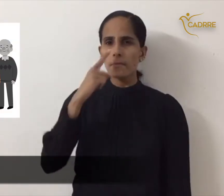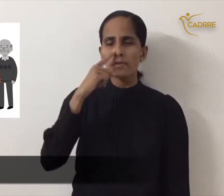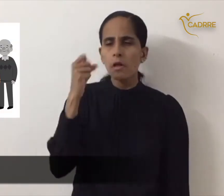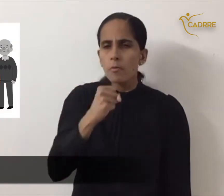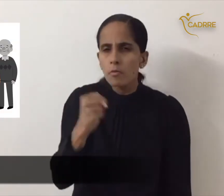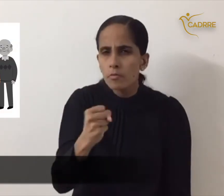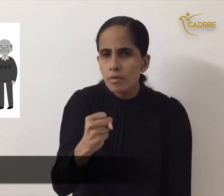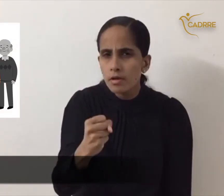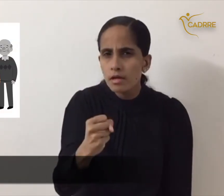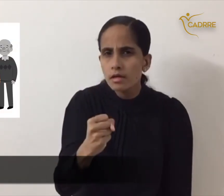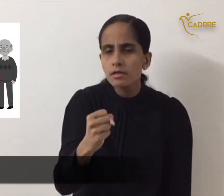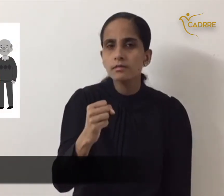grandmother